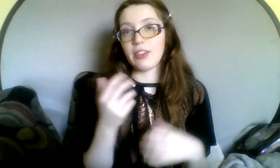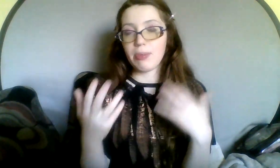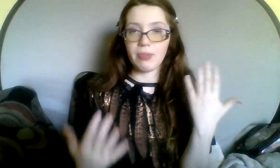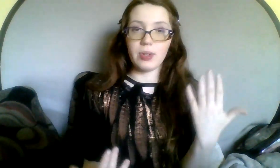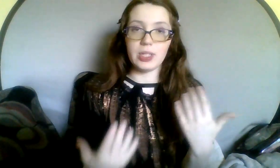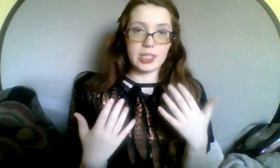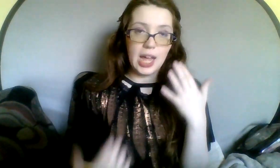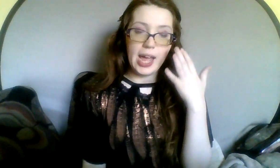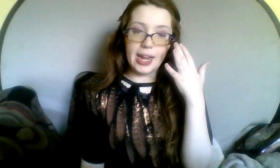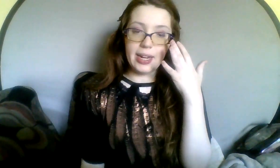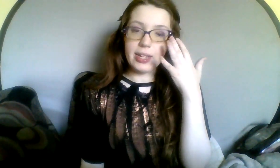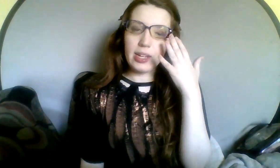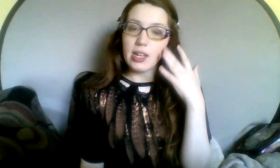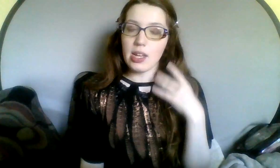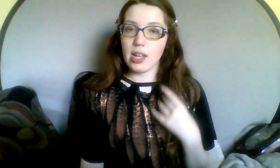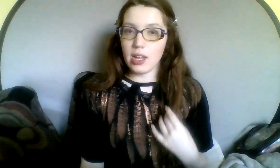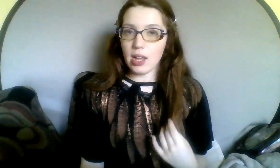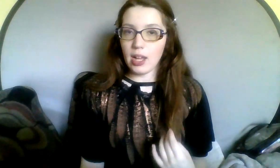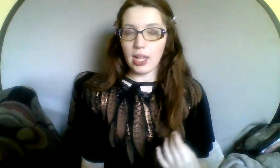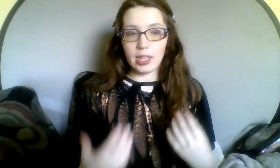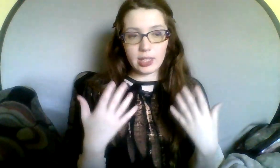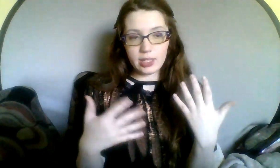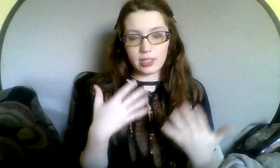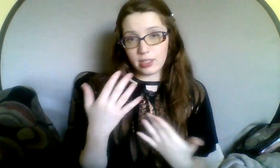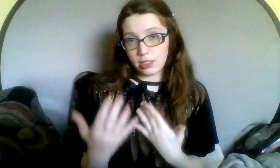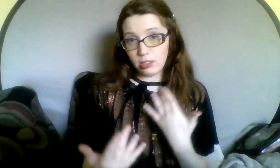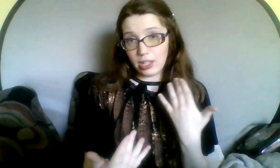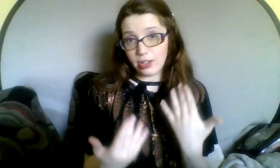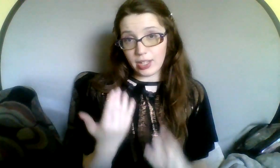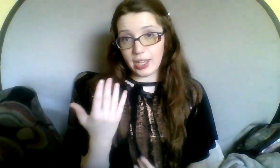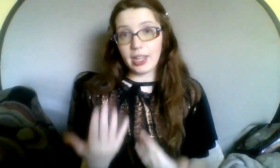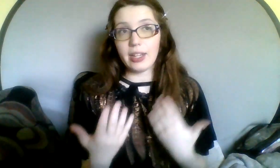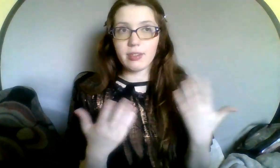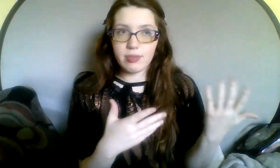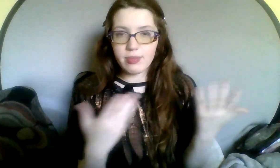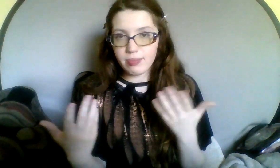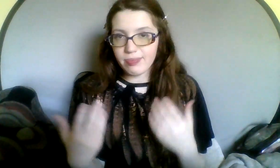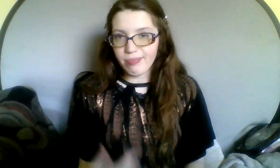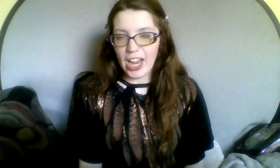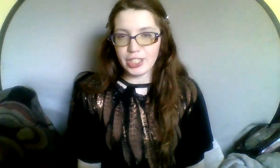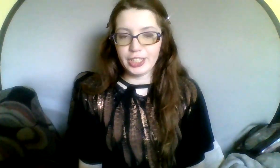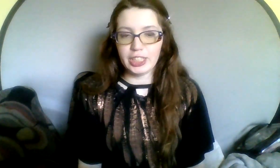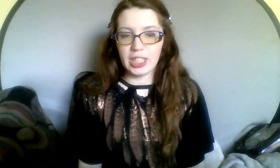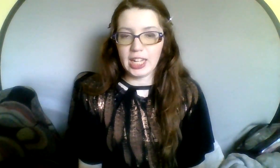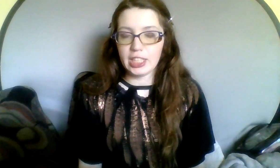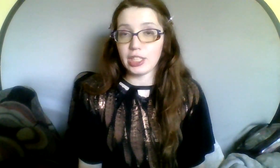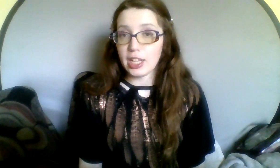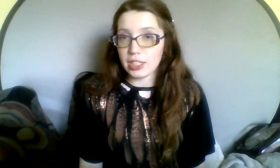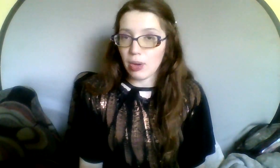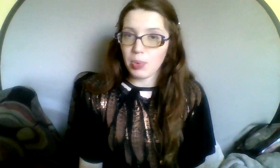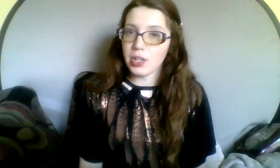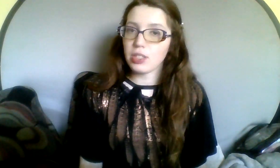If you prefer to sign literally matching just English and ASL words,